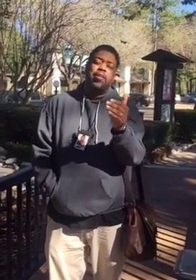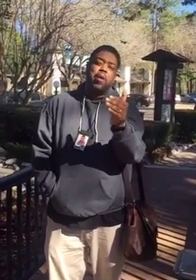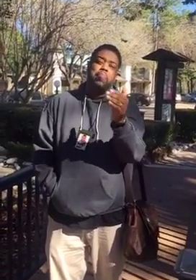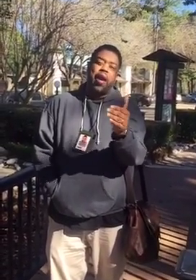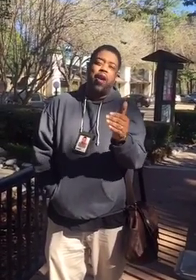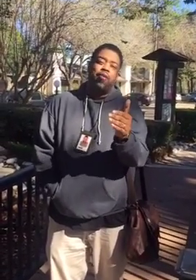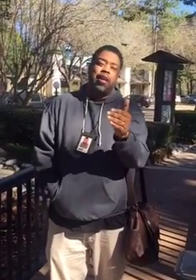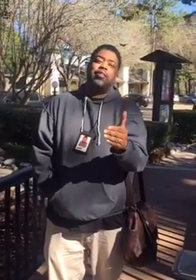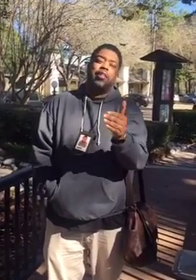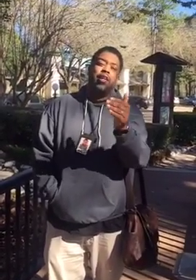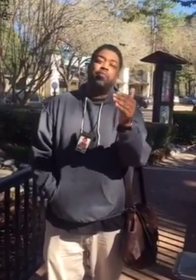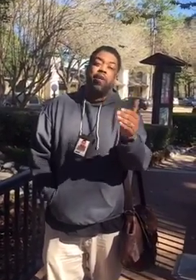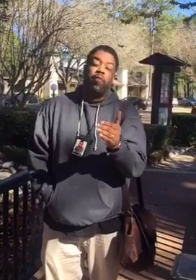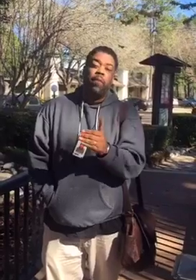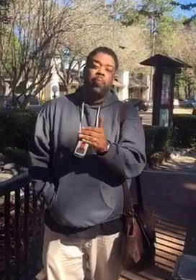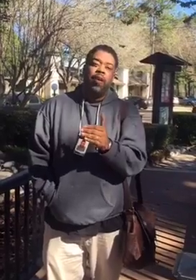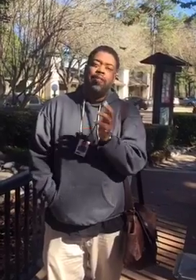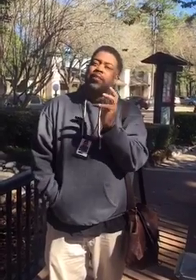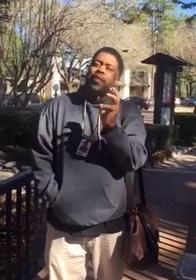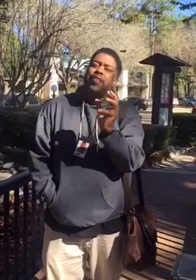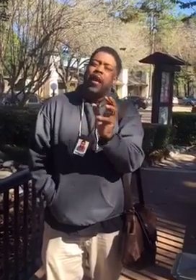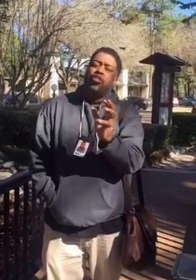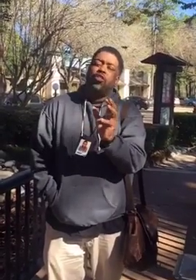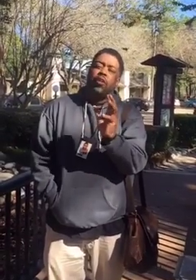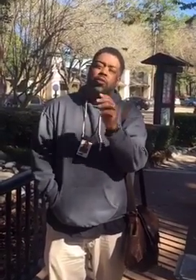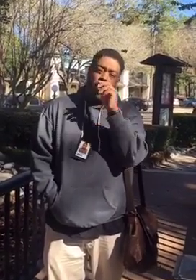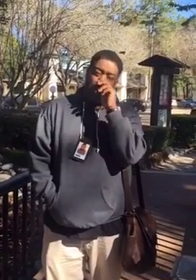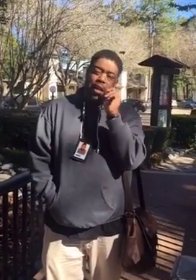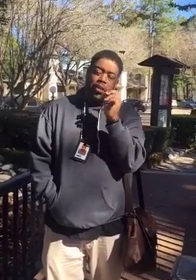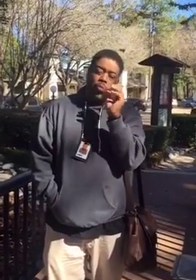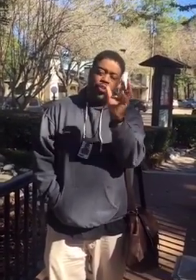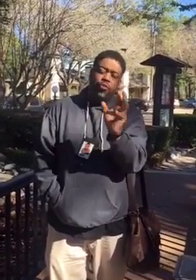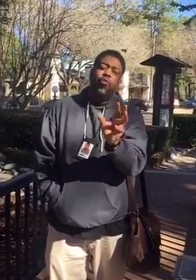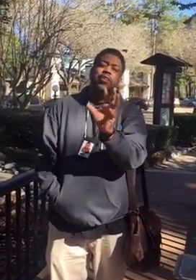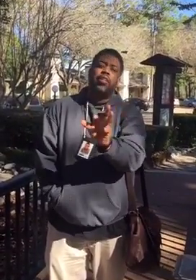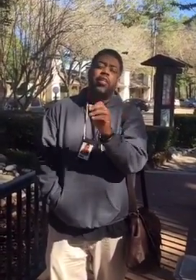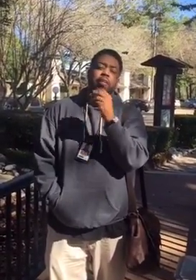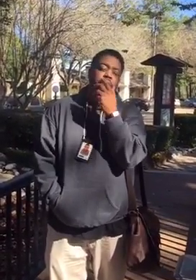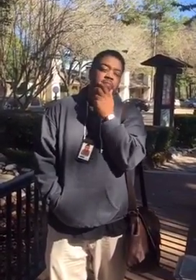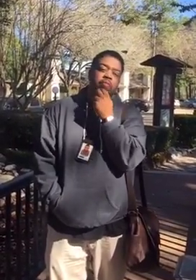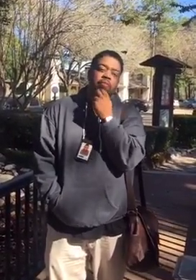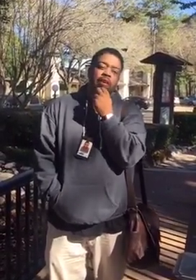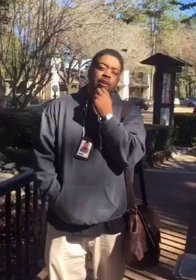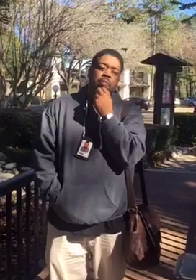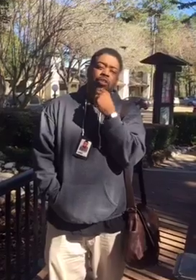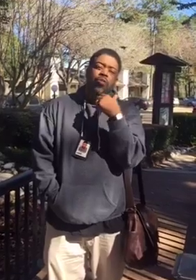but compare it to other people. That's the danger of small beginnings. What you're doing is good, but you